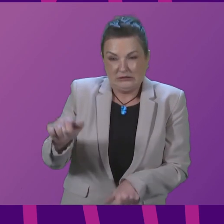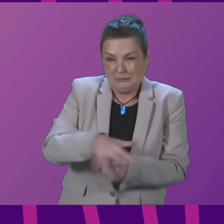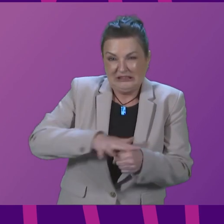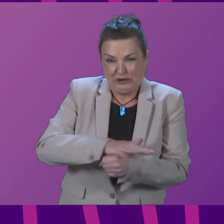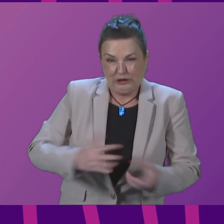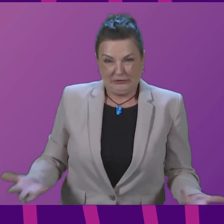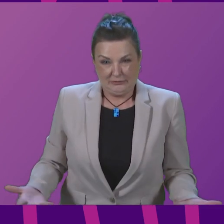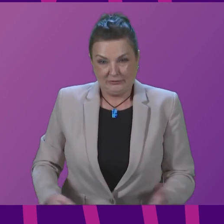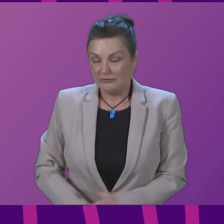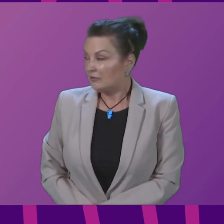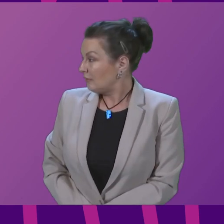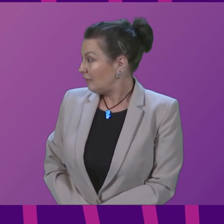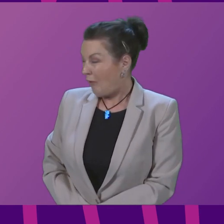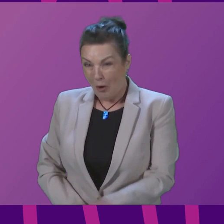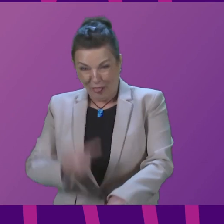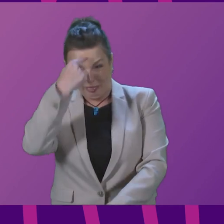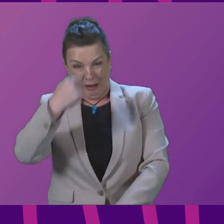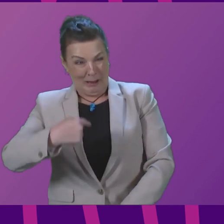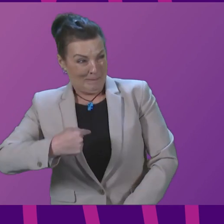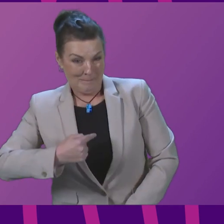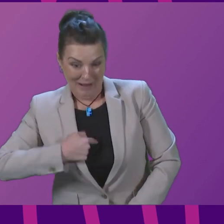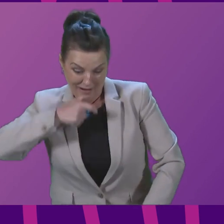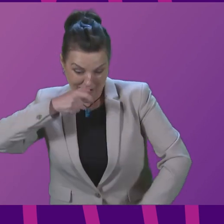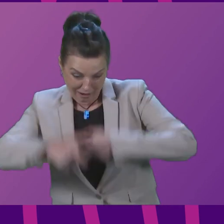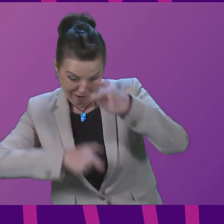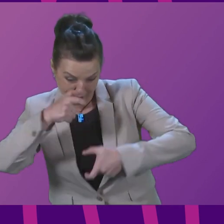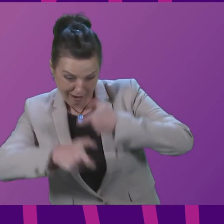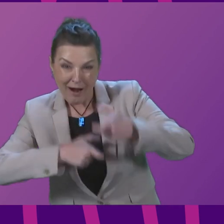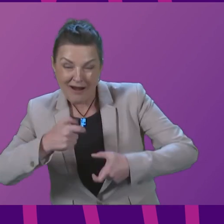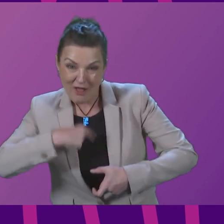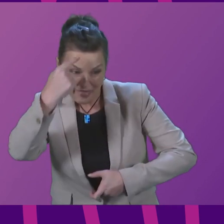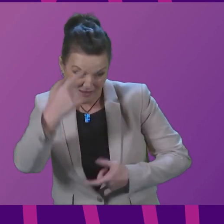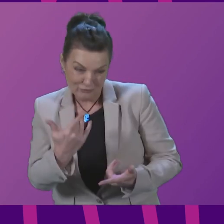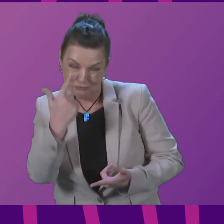Bordering on ridiculous is that dismal answer. Well,